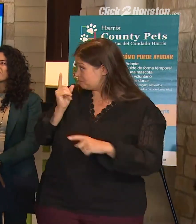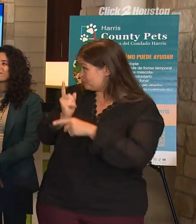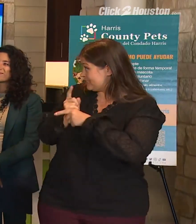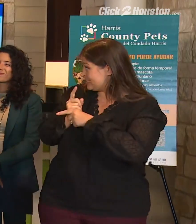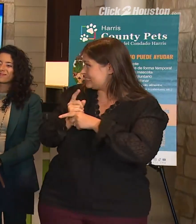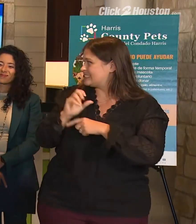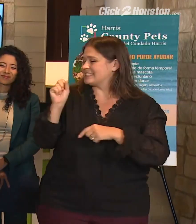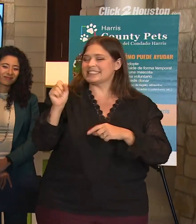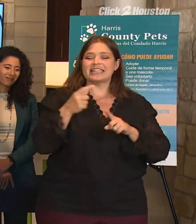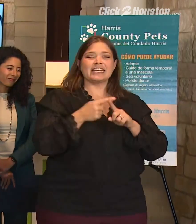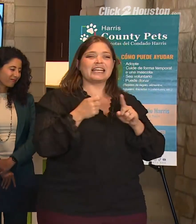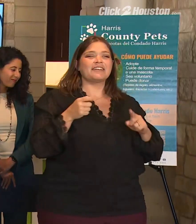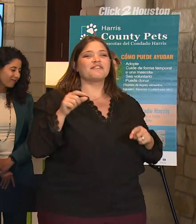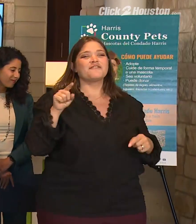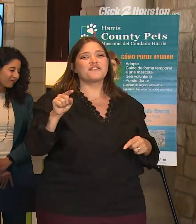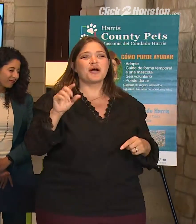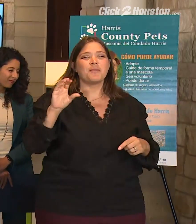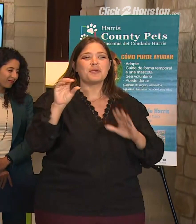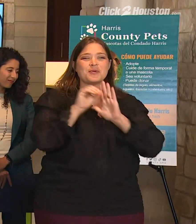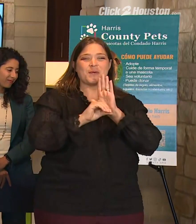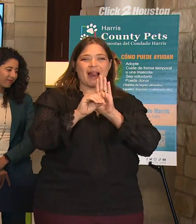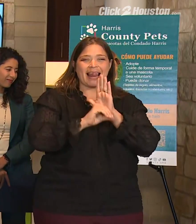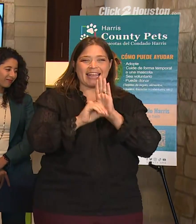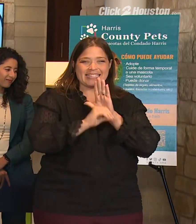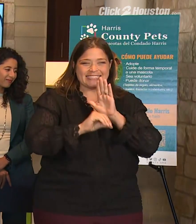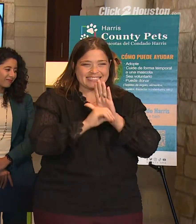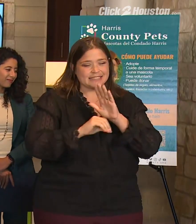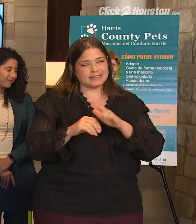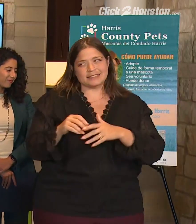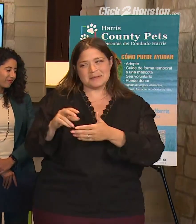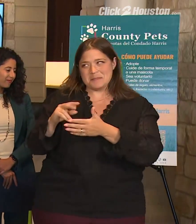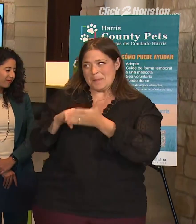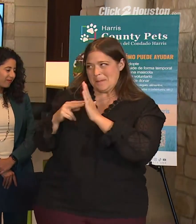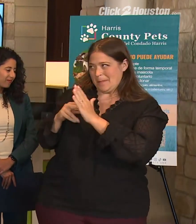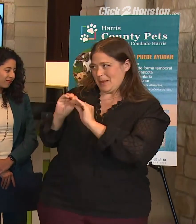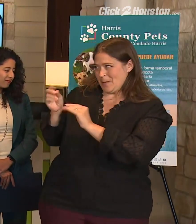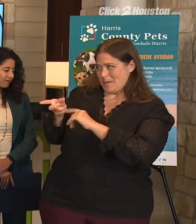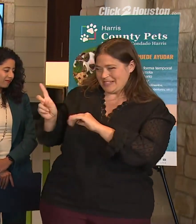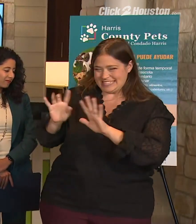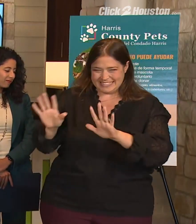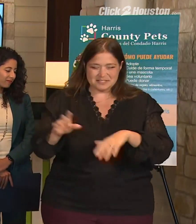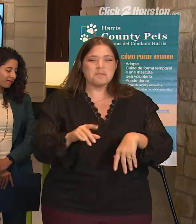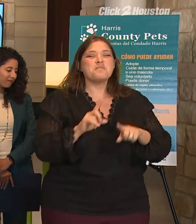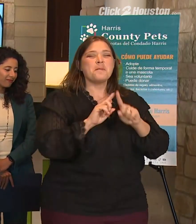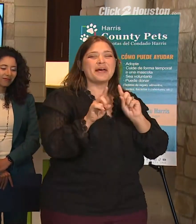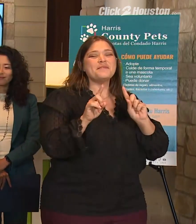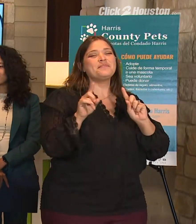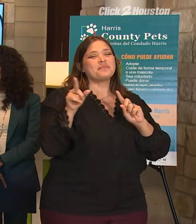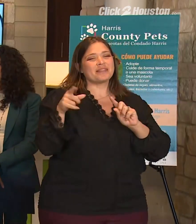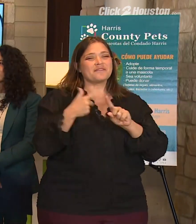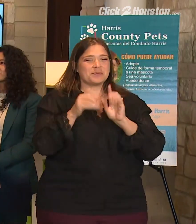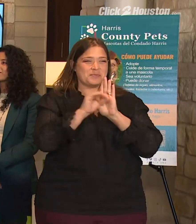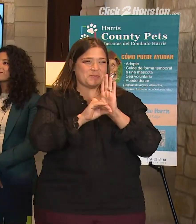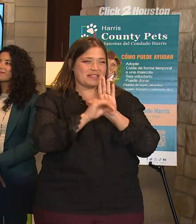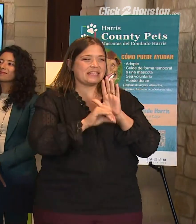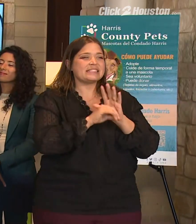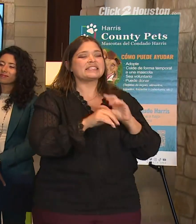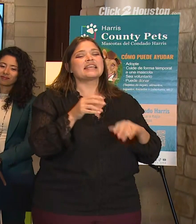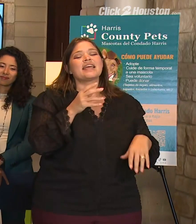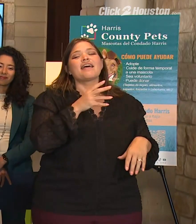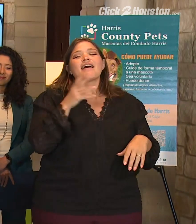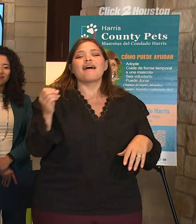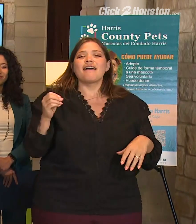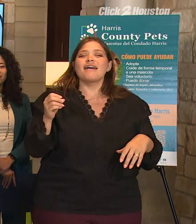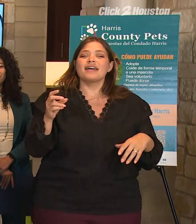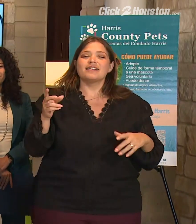He's from the Houdet Nation. We won't hold that against them. But we are grateful, once again, for all the professionals that make this